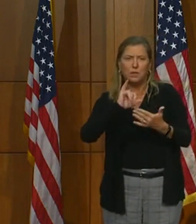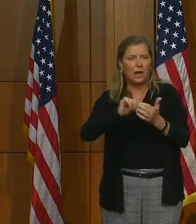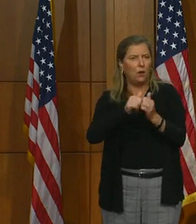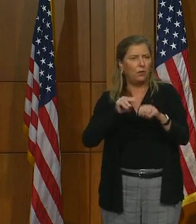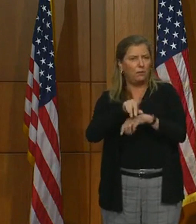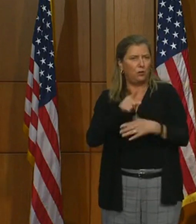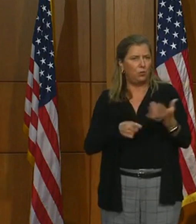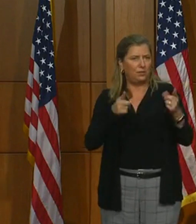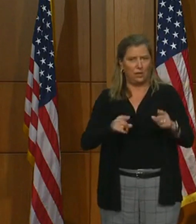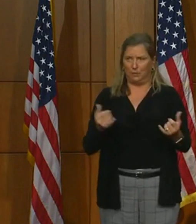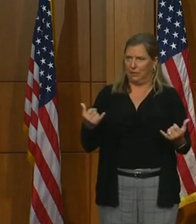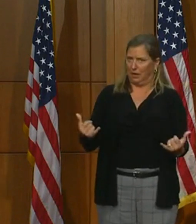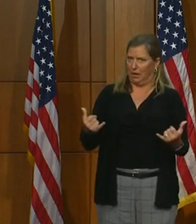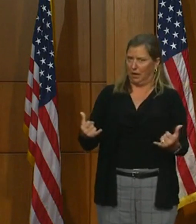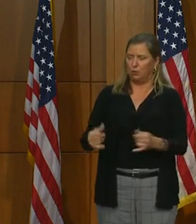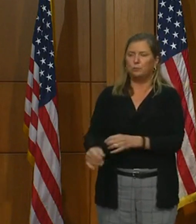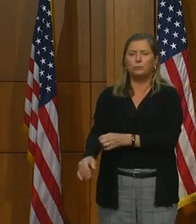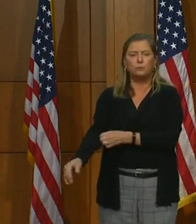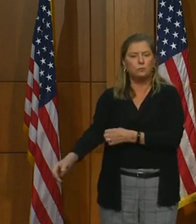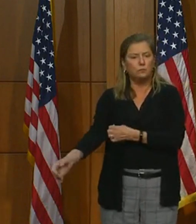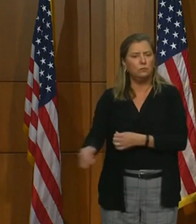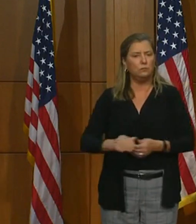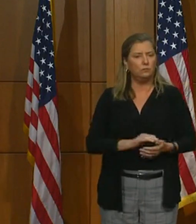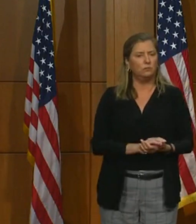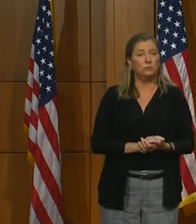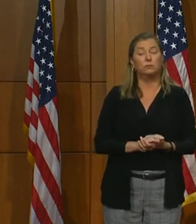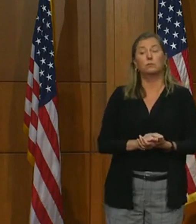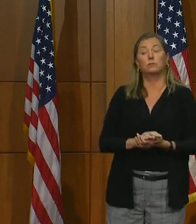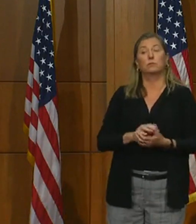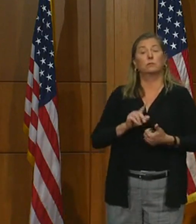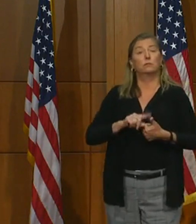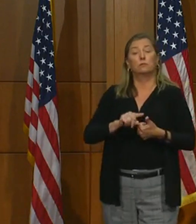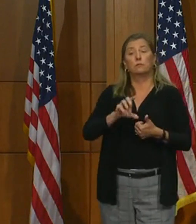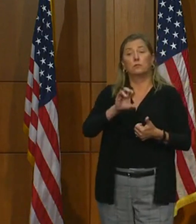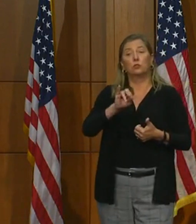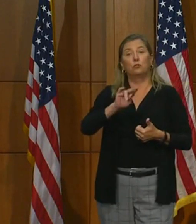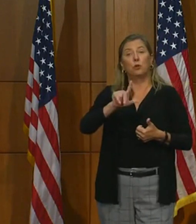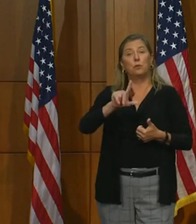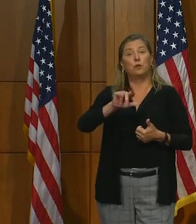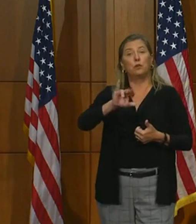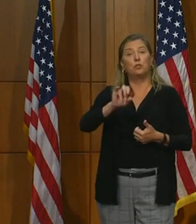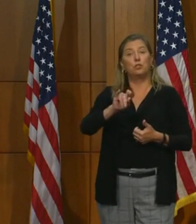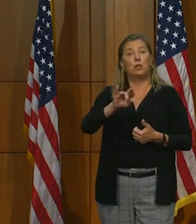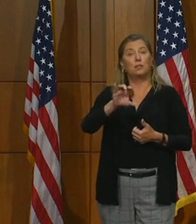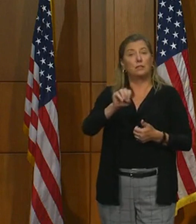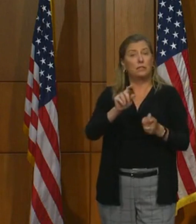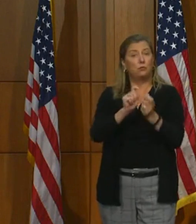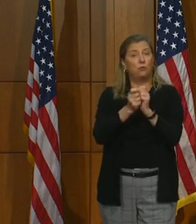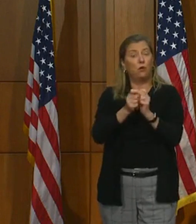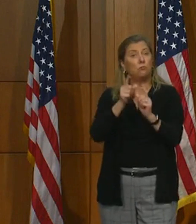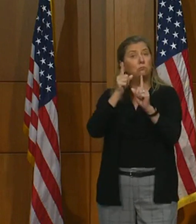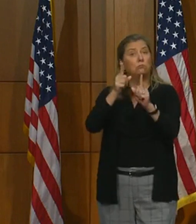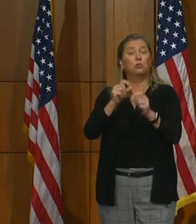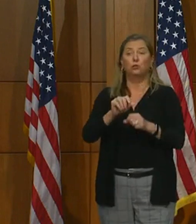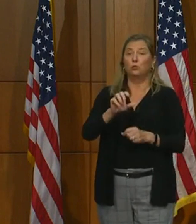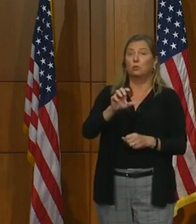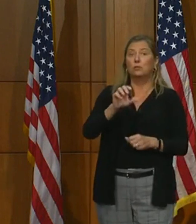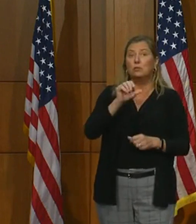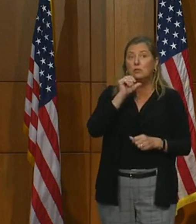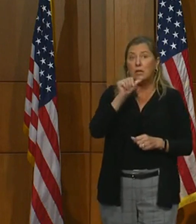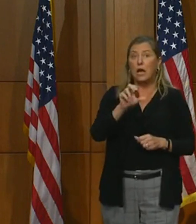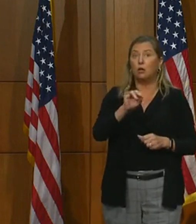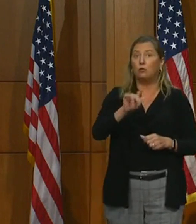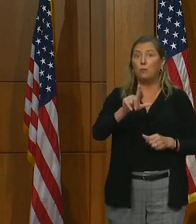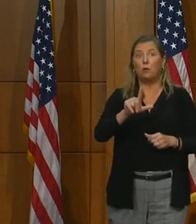now. We took steps toward criminal justice reform with bills to decriminalize marijuana and